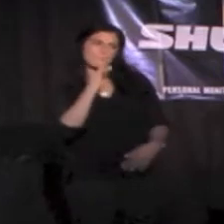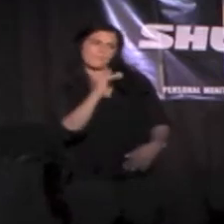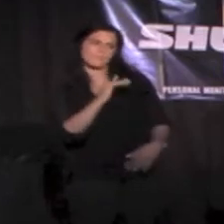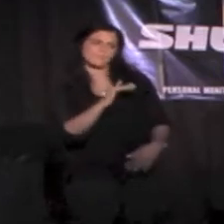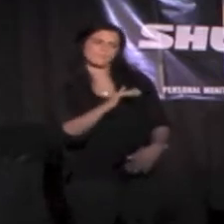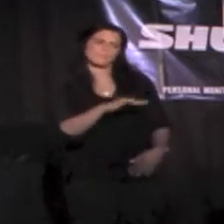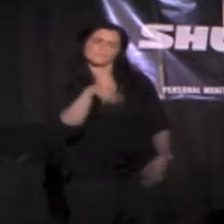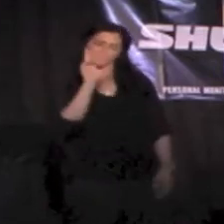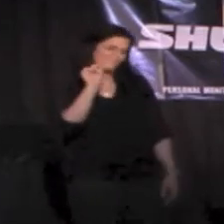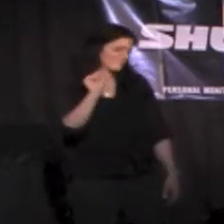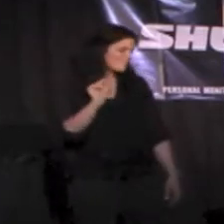thing